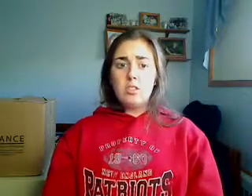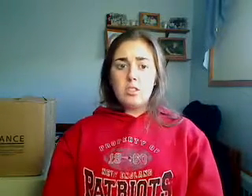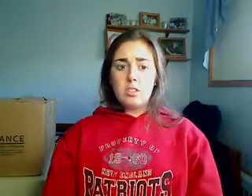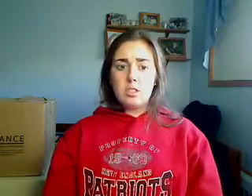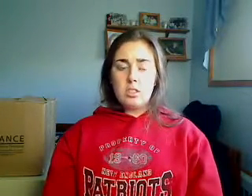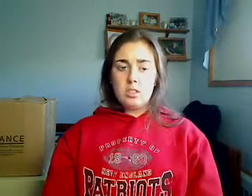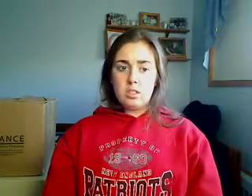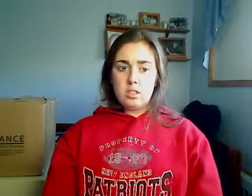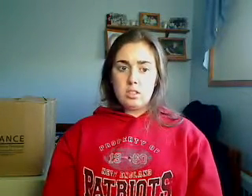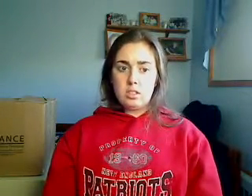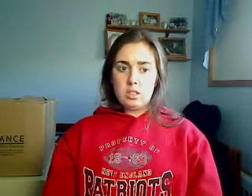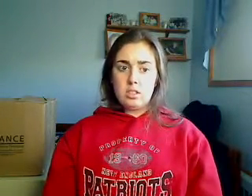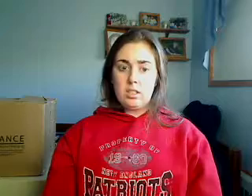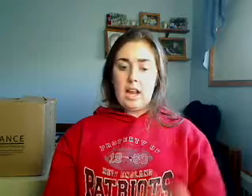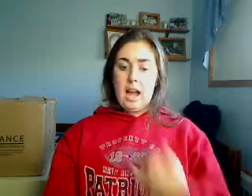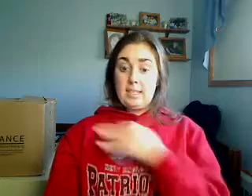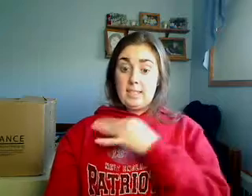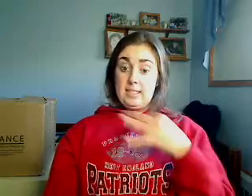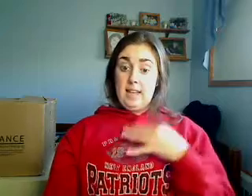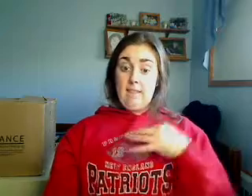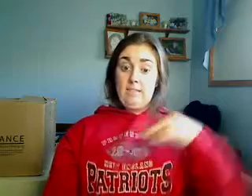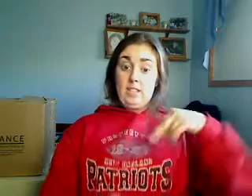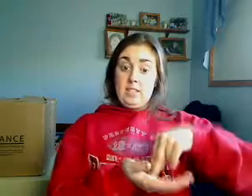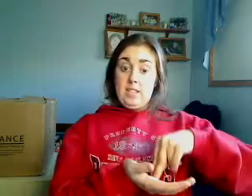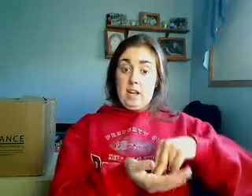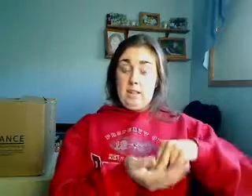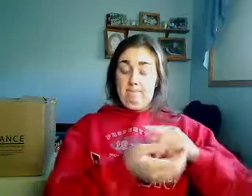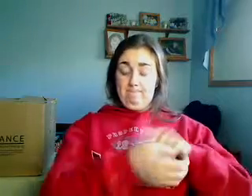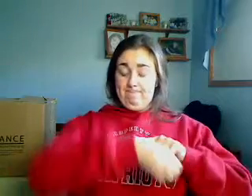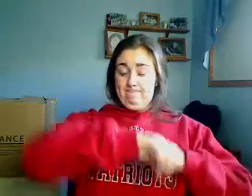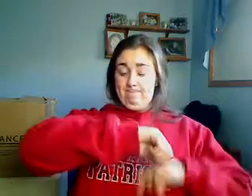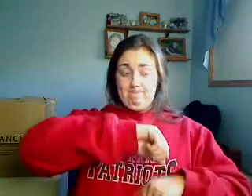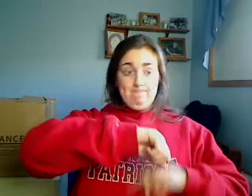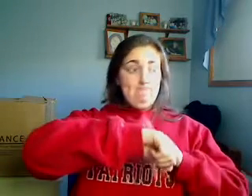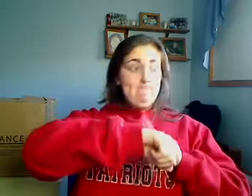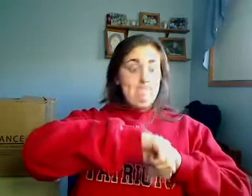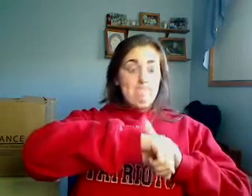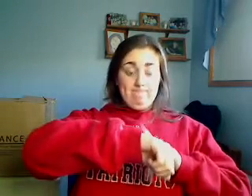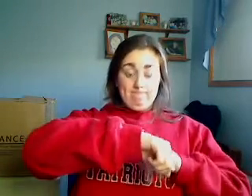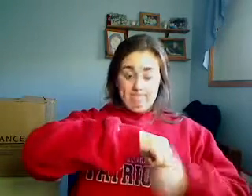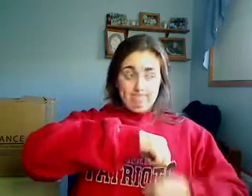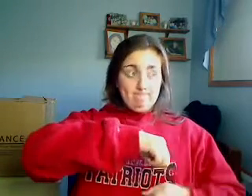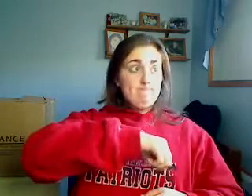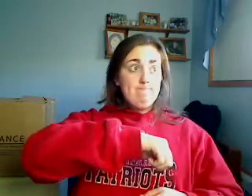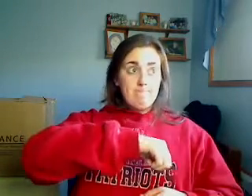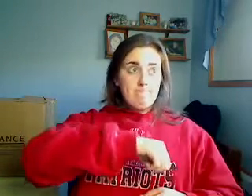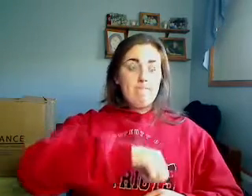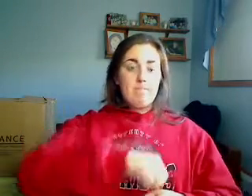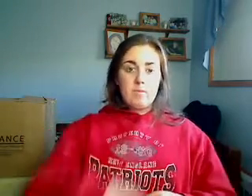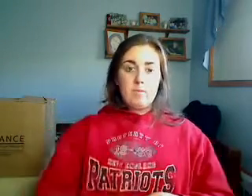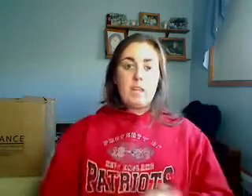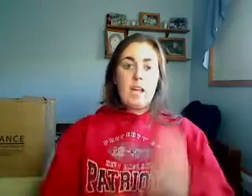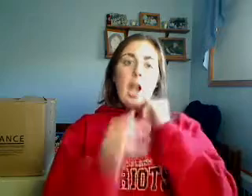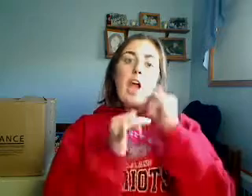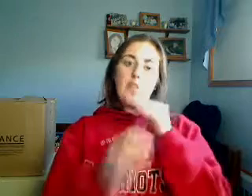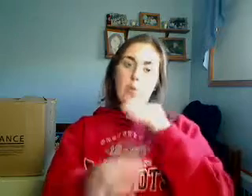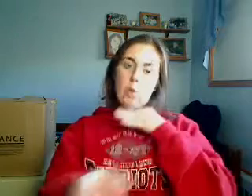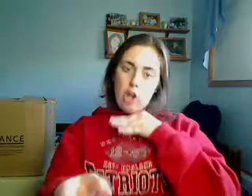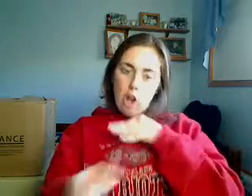watch the entire time. It's over, it's controlled. He is a control freak. He admits